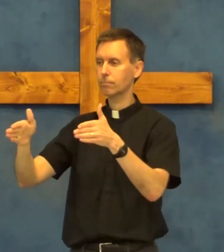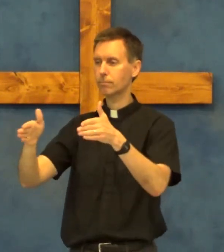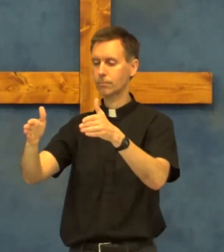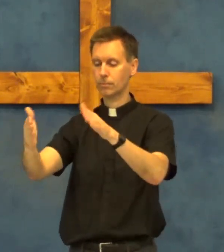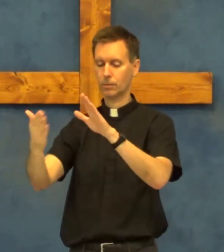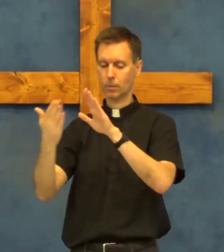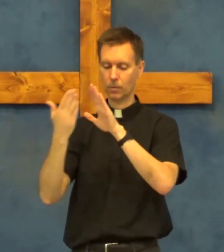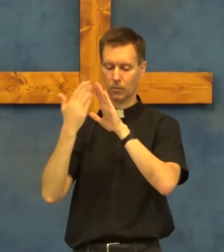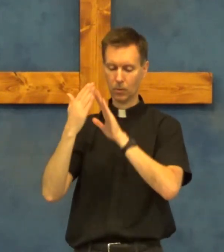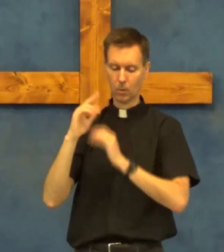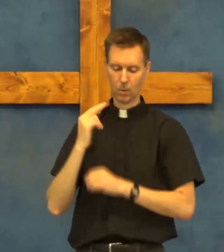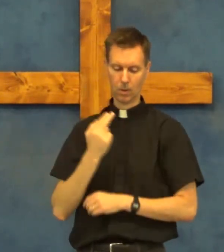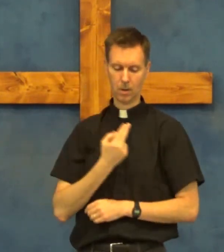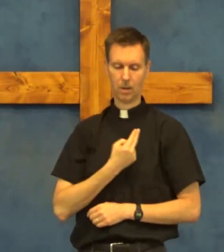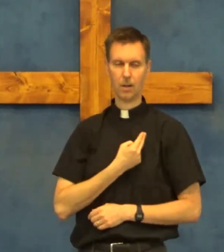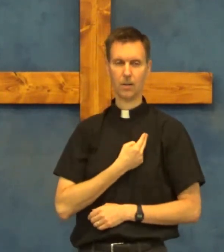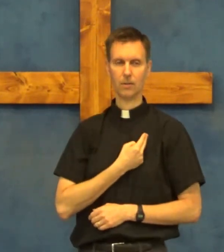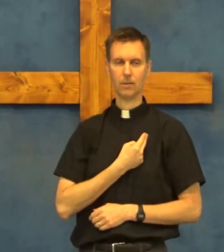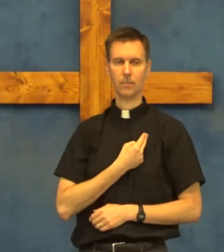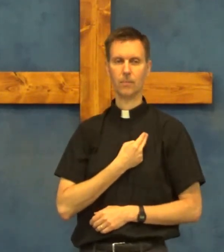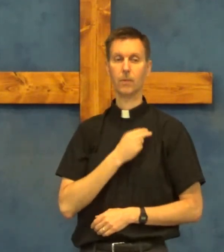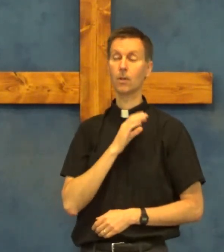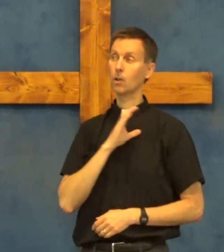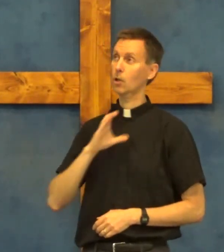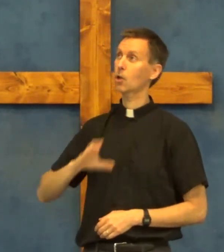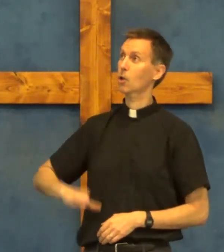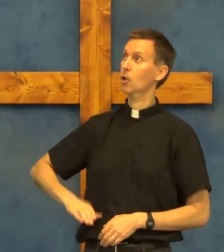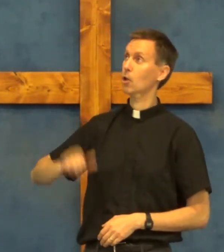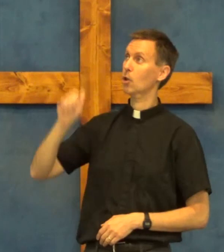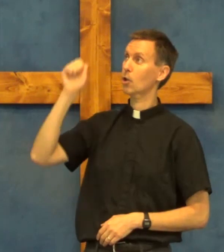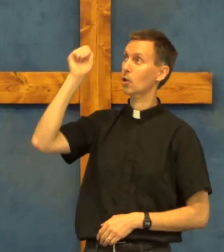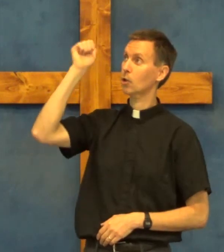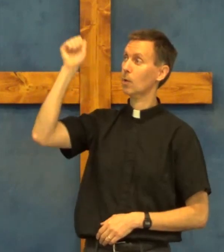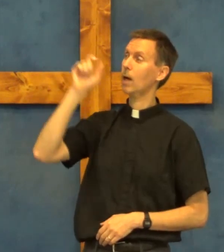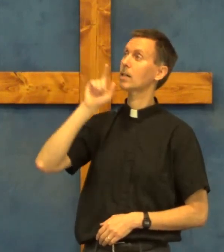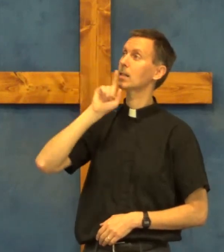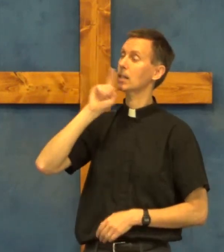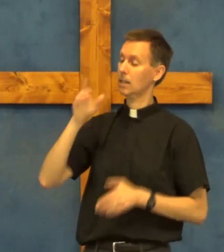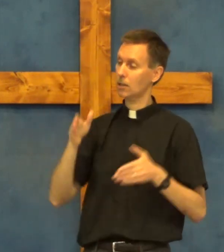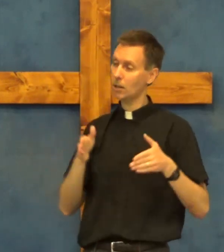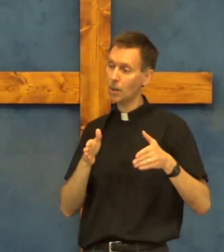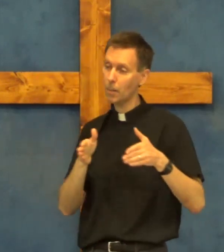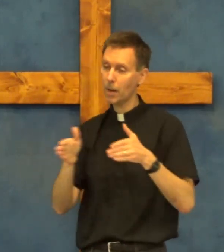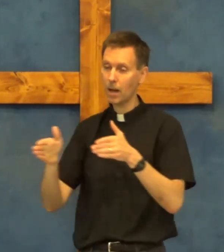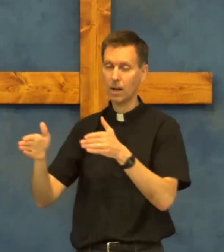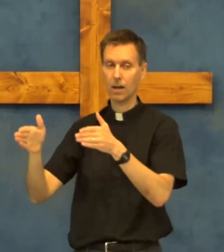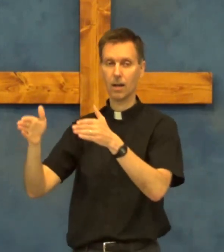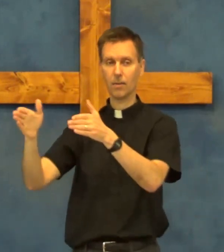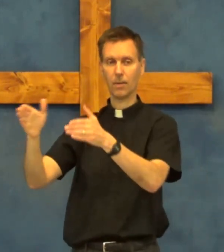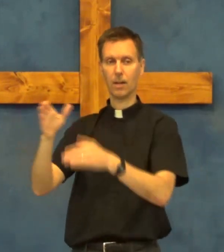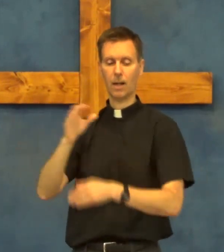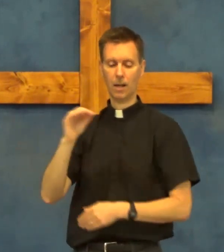before us lies Christ is the path and